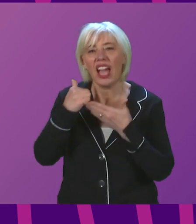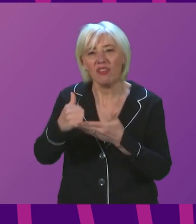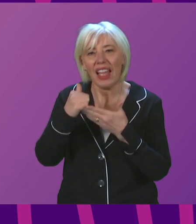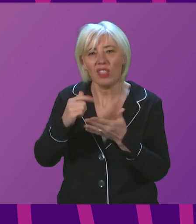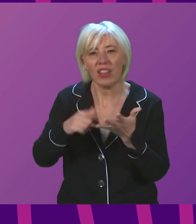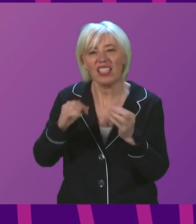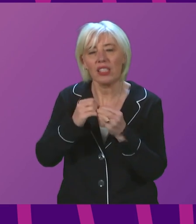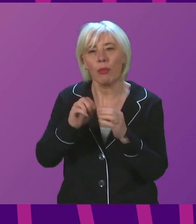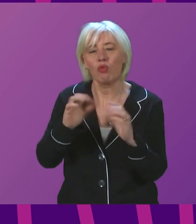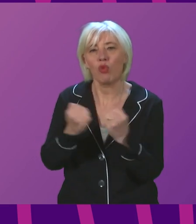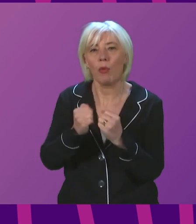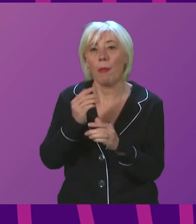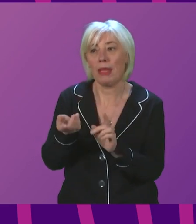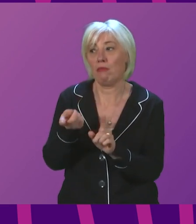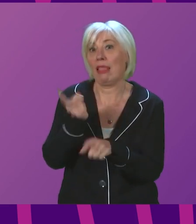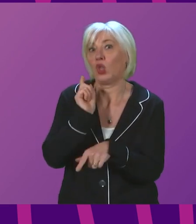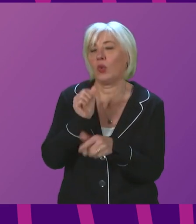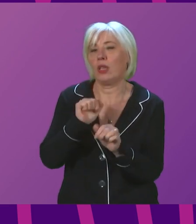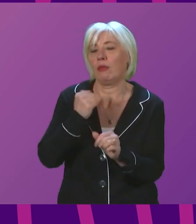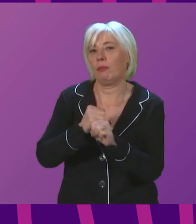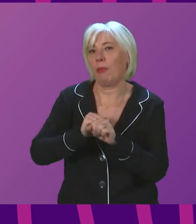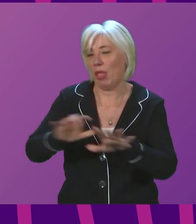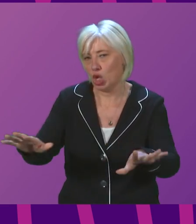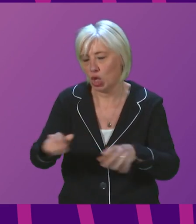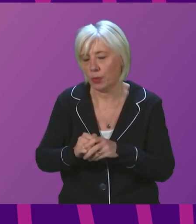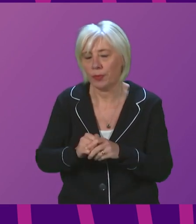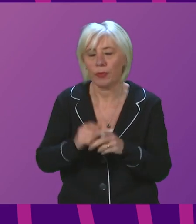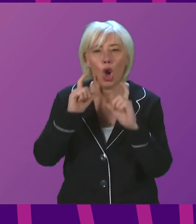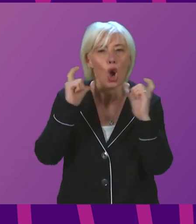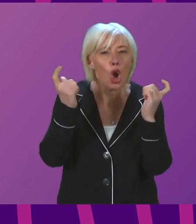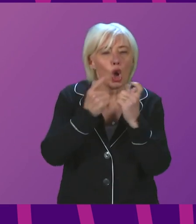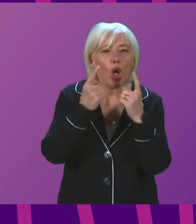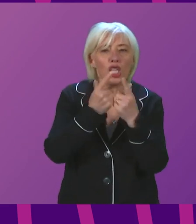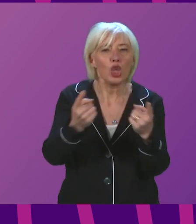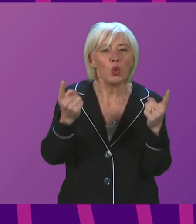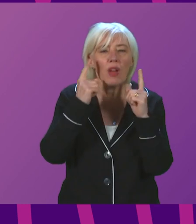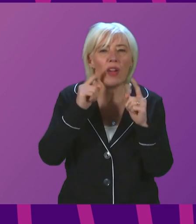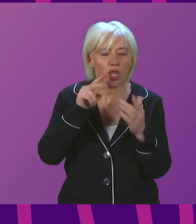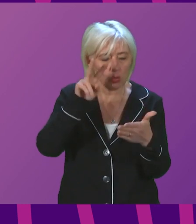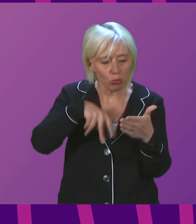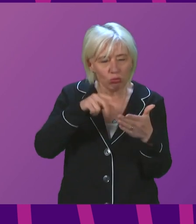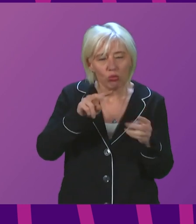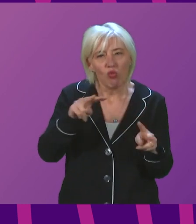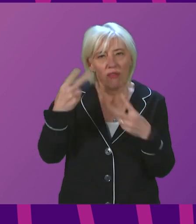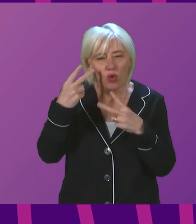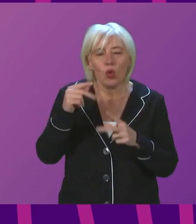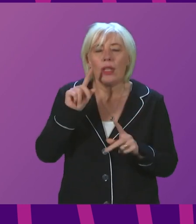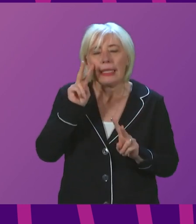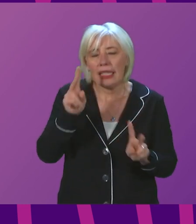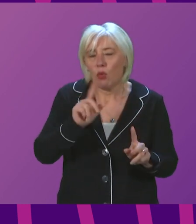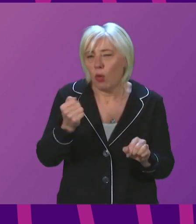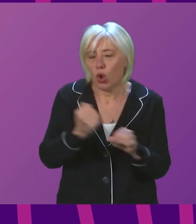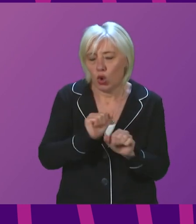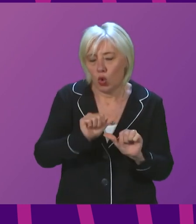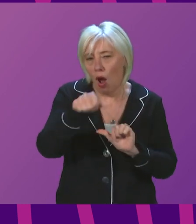end of last week. Colleges and universities are also assessing any steps they need to take for the new term and some are returning to a default